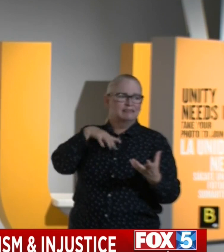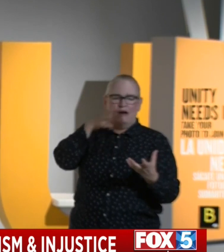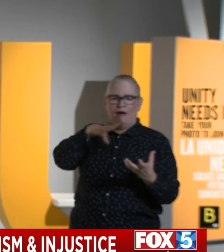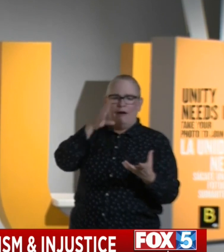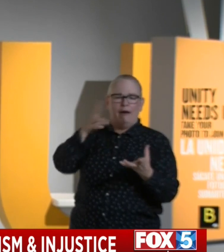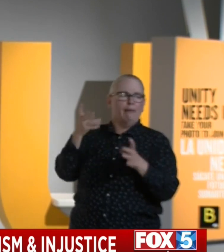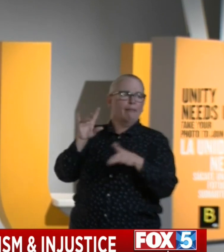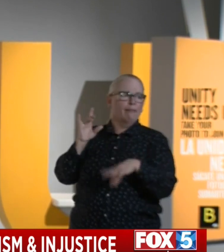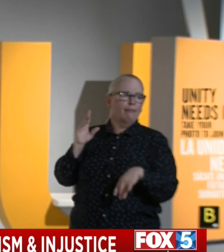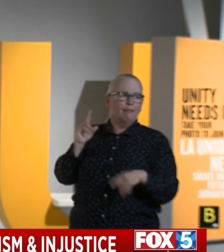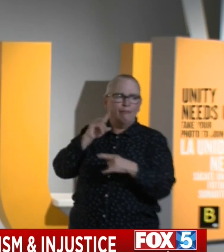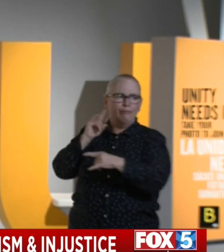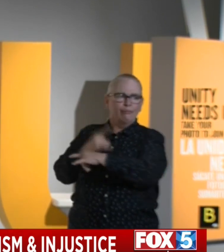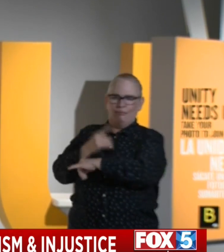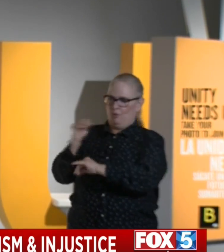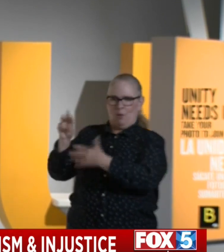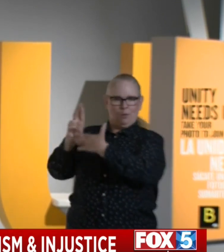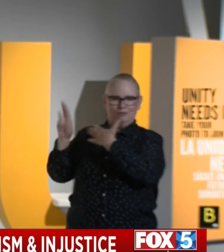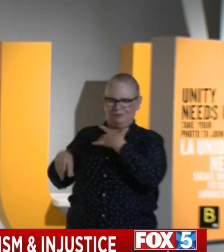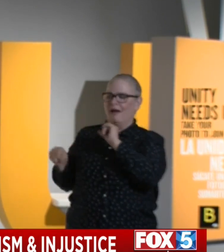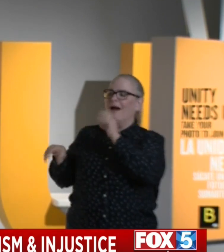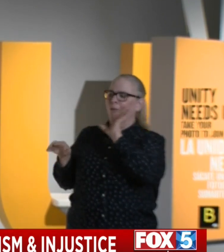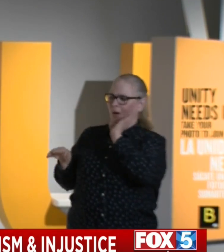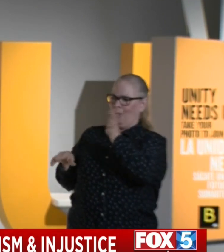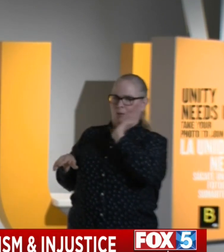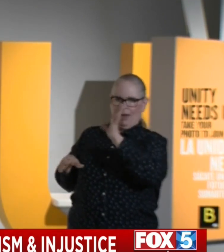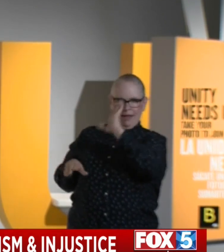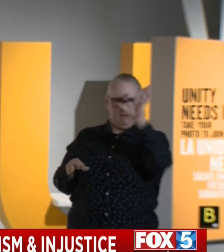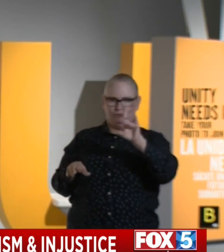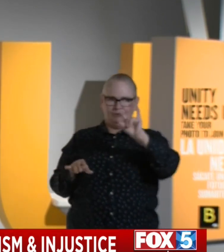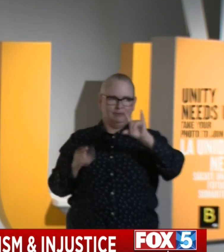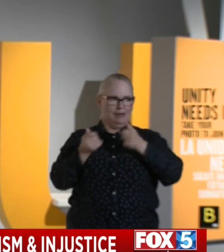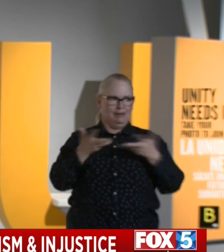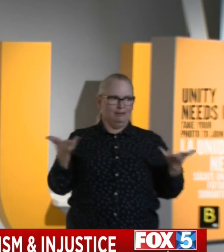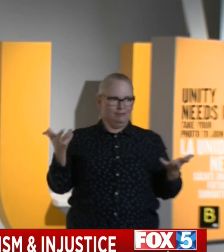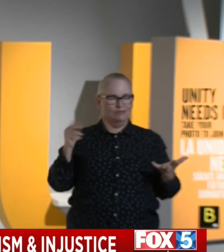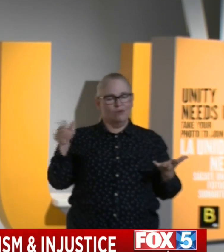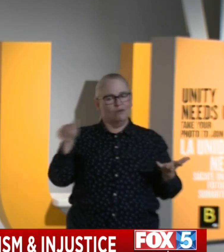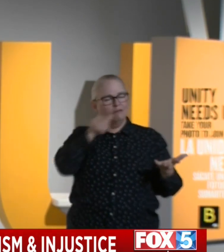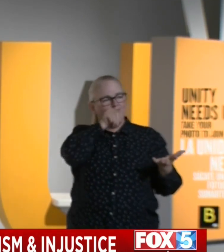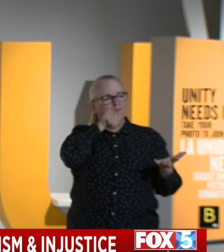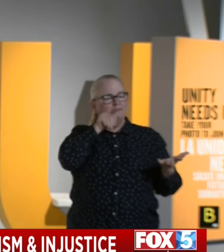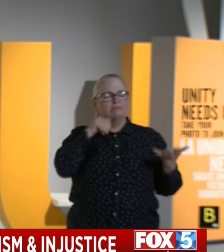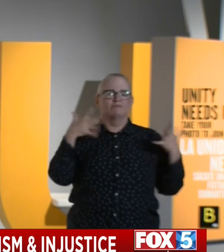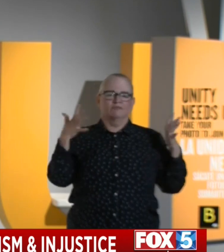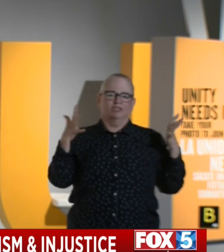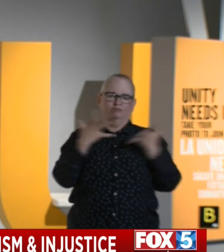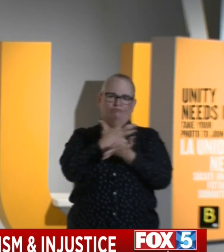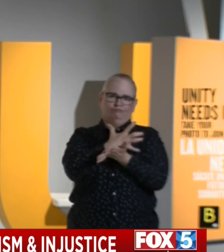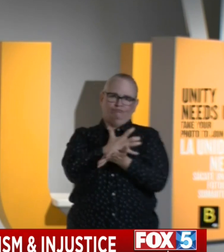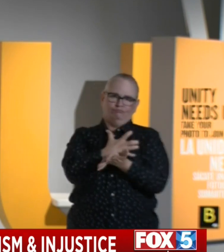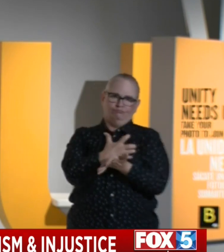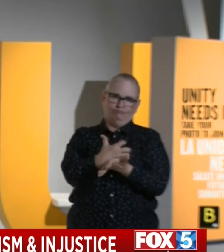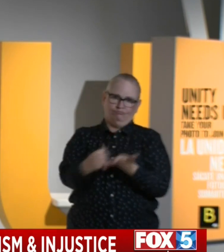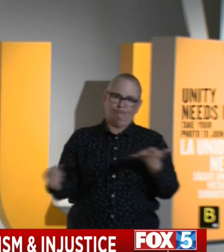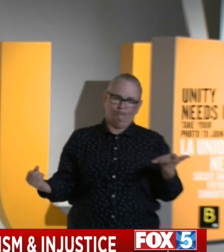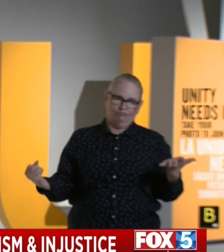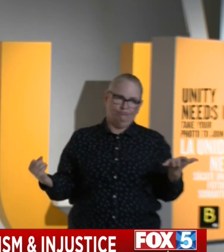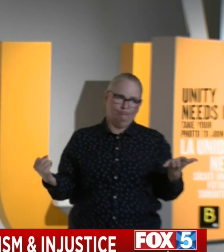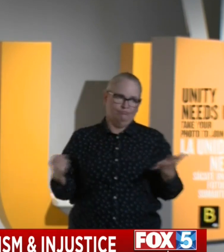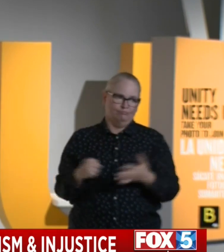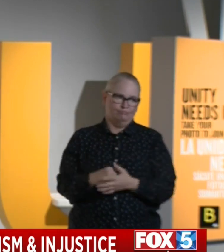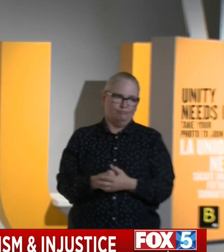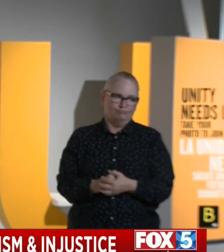Again, there's no reservoir for patients. That's self-evident just on your TV screen, but it's also self